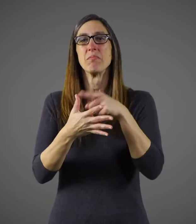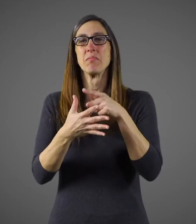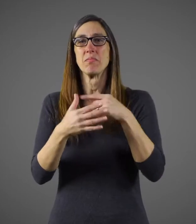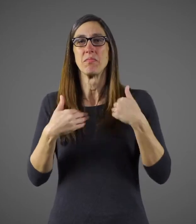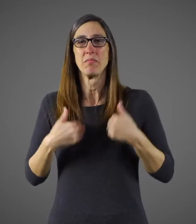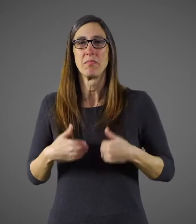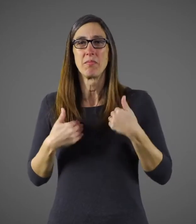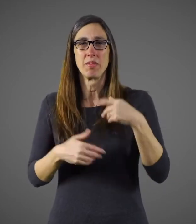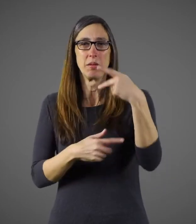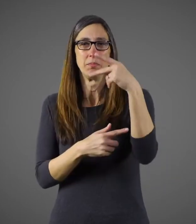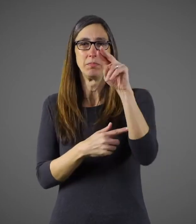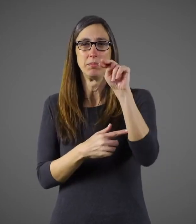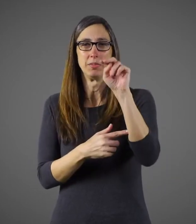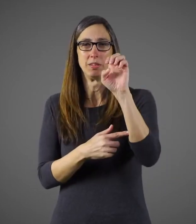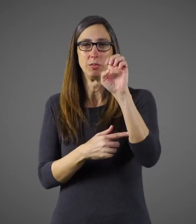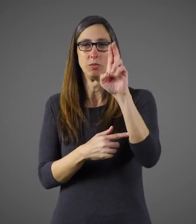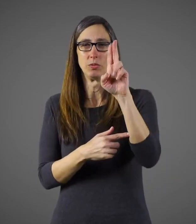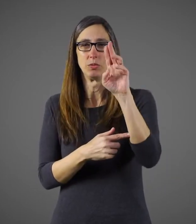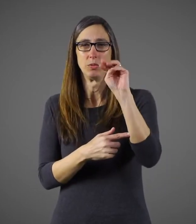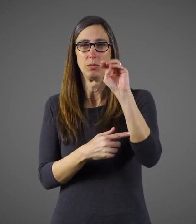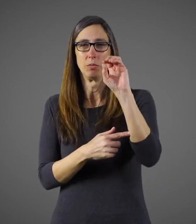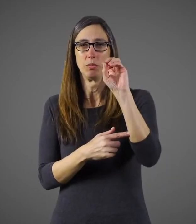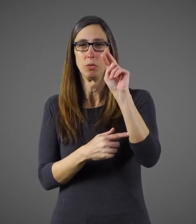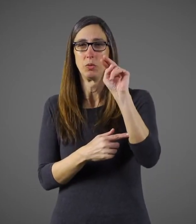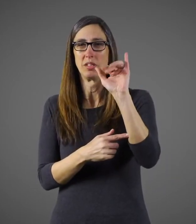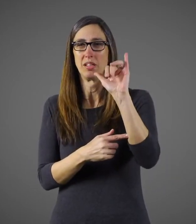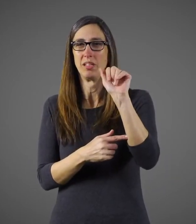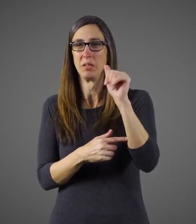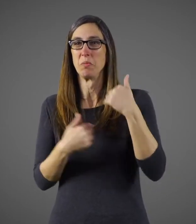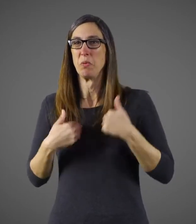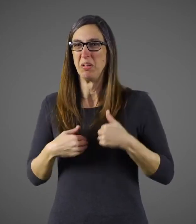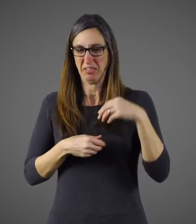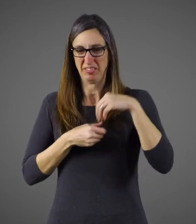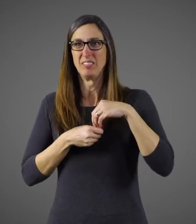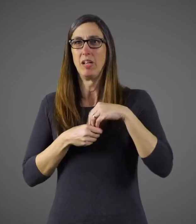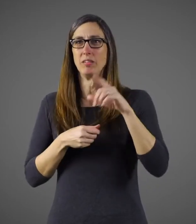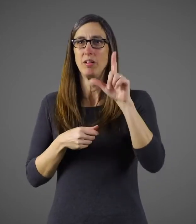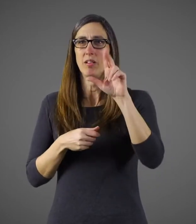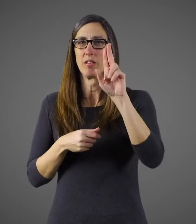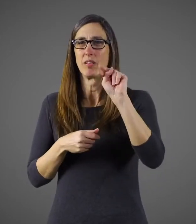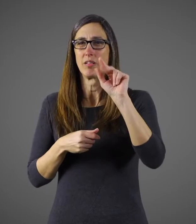Pneumonia can occur, which is when your lungs become inflamed from a serious infection.